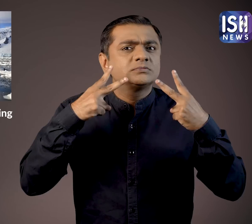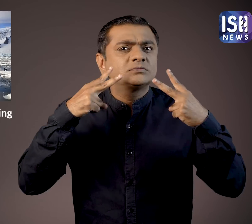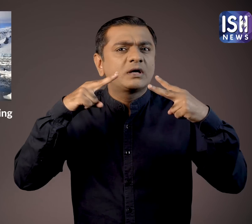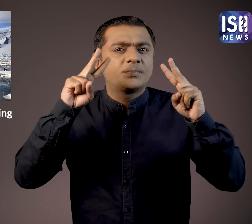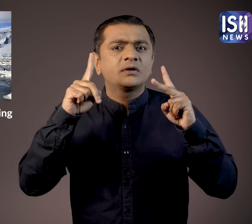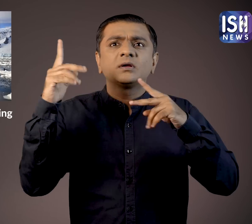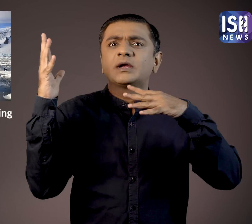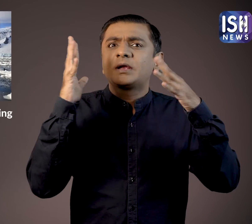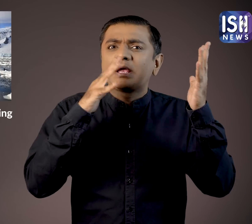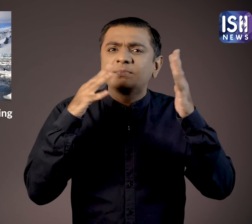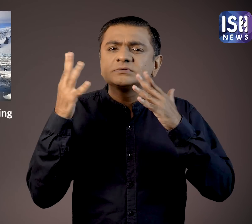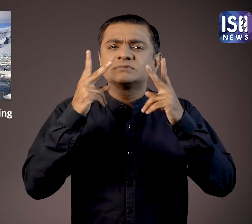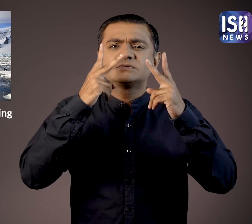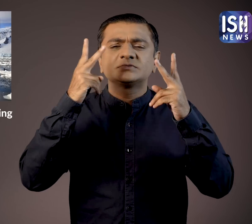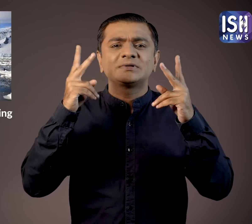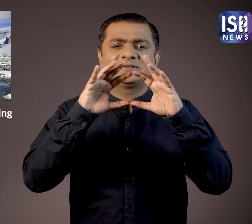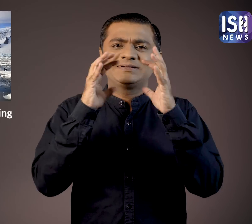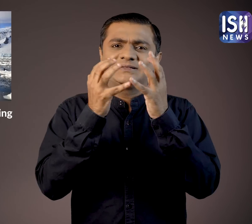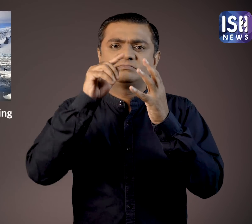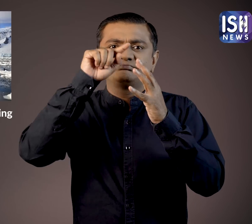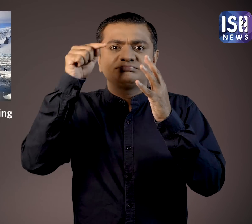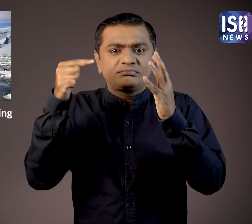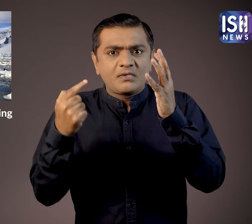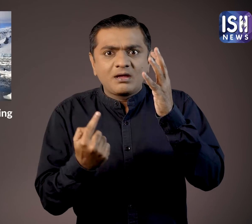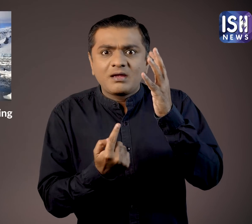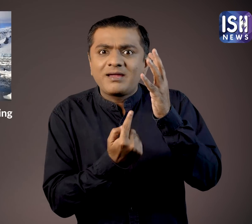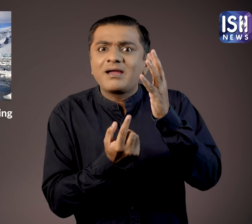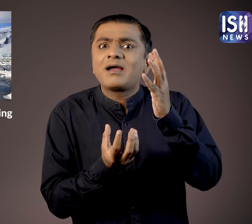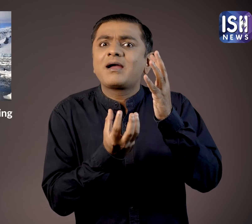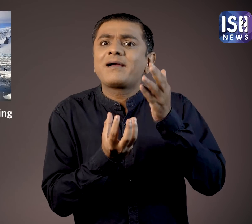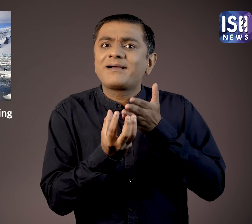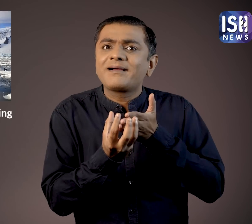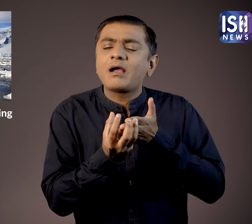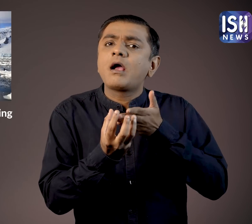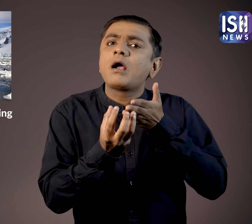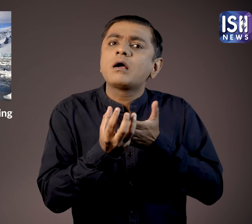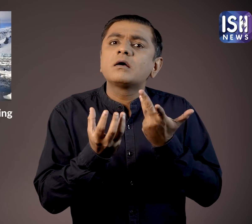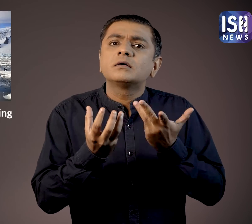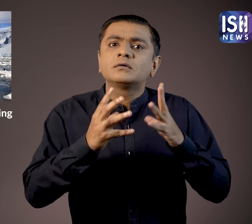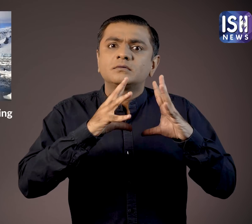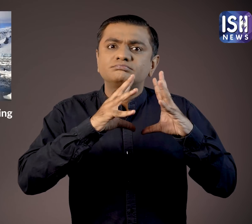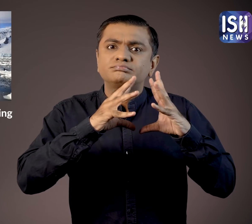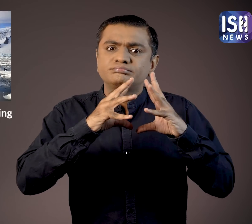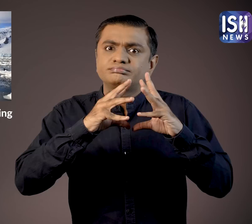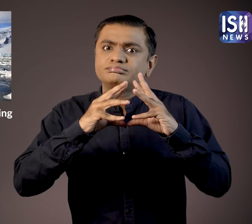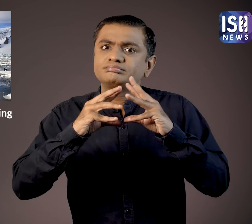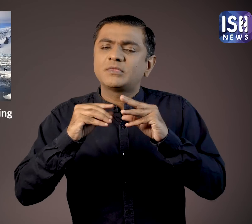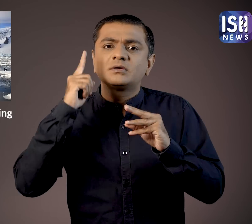But climate change and various other factors is impacting Antarctica. The ice in the region is melting